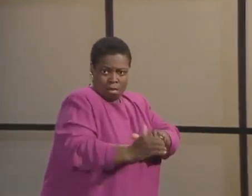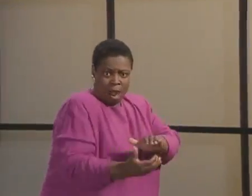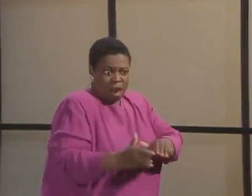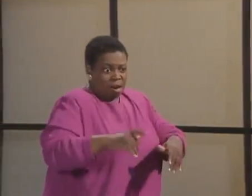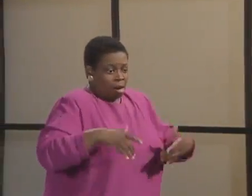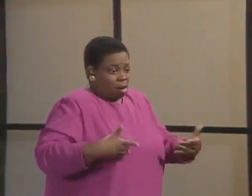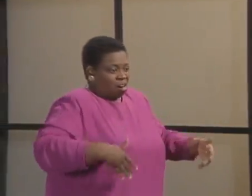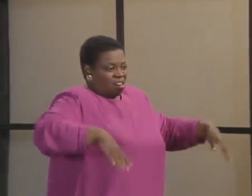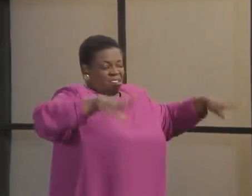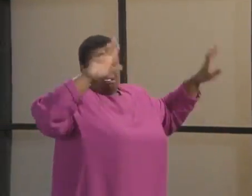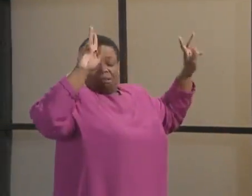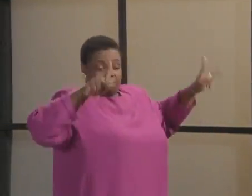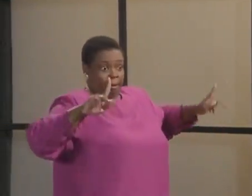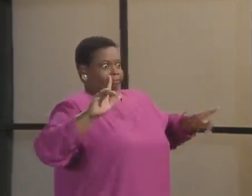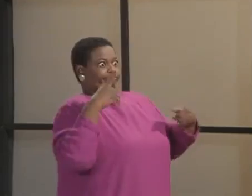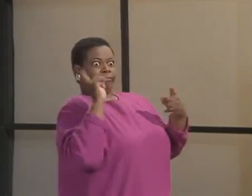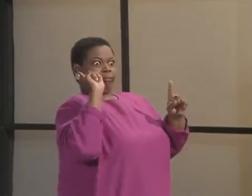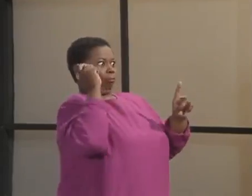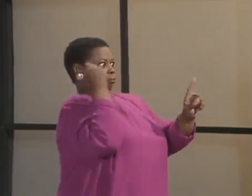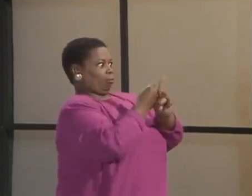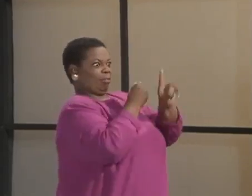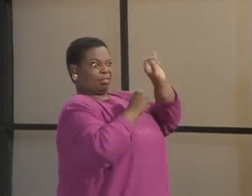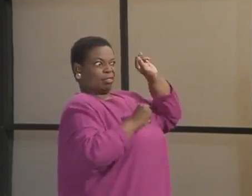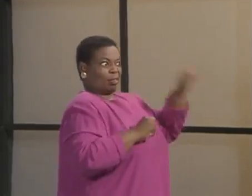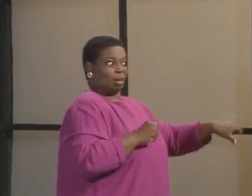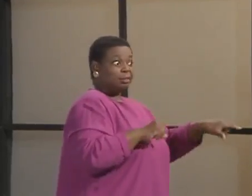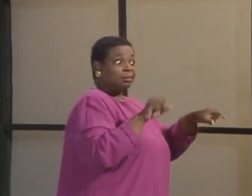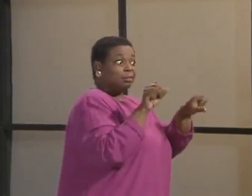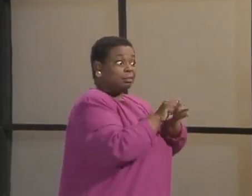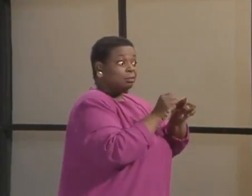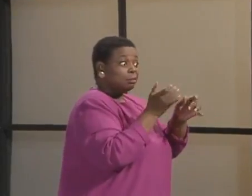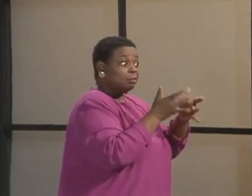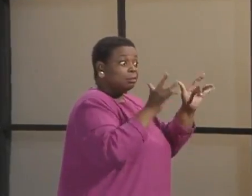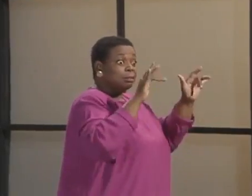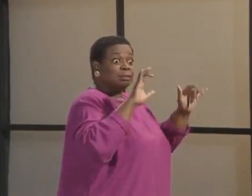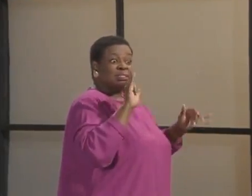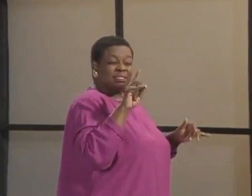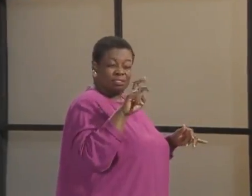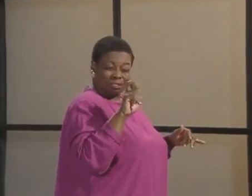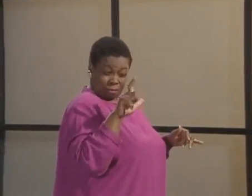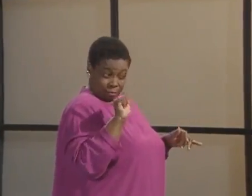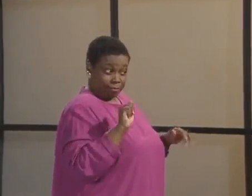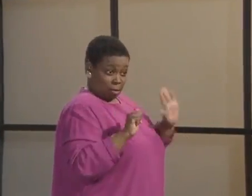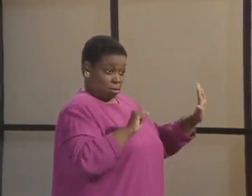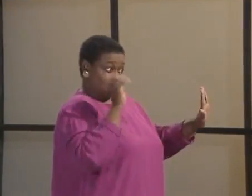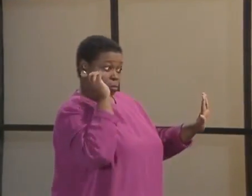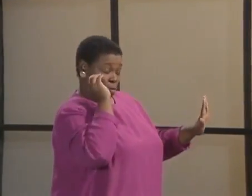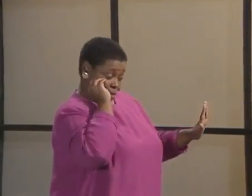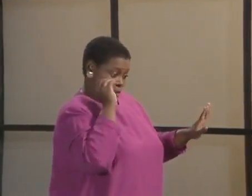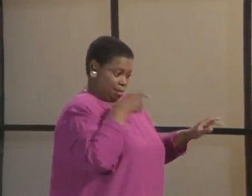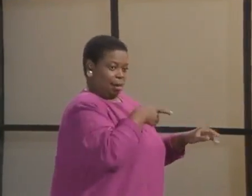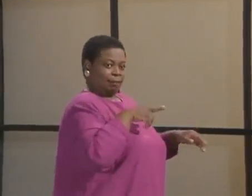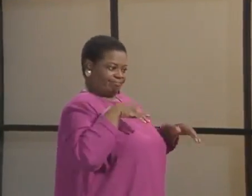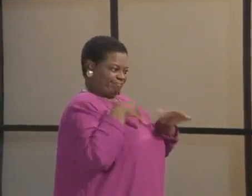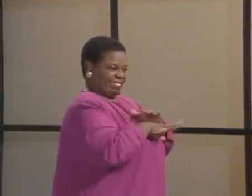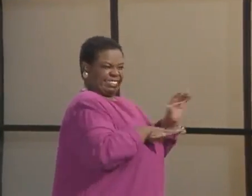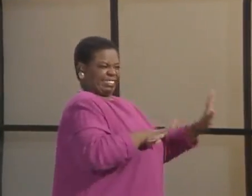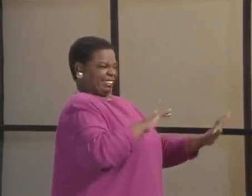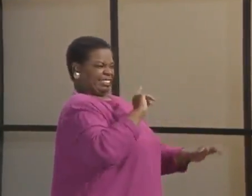too big. He started to give up. At last, he came upon Cinderella's home. He went